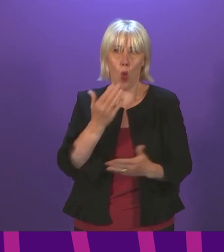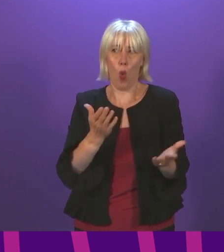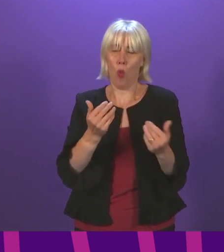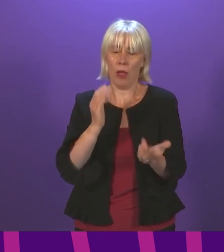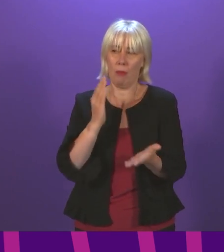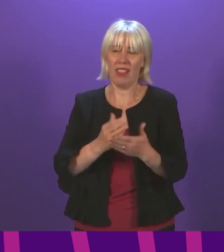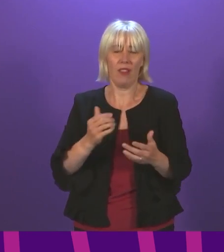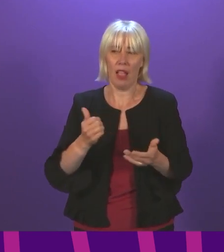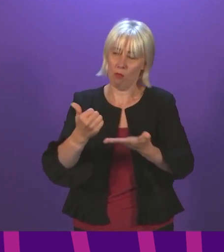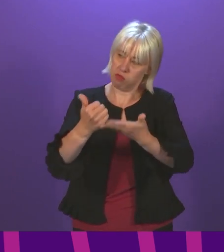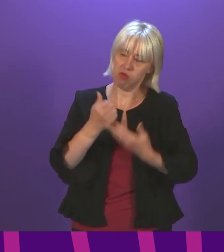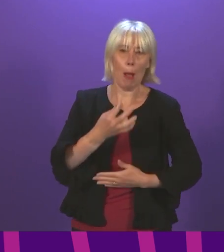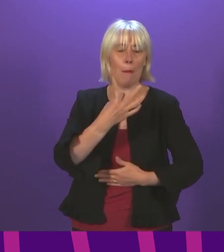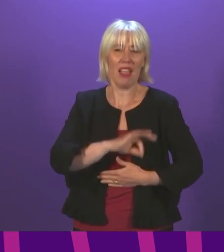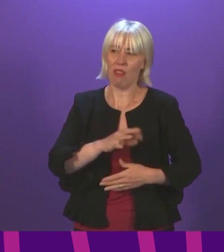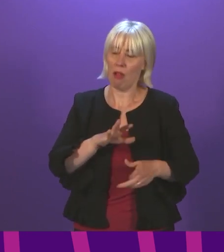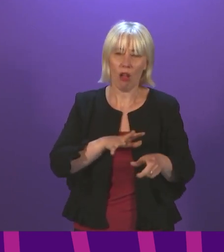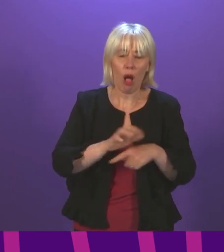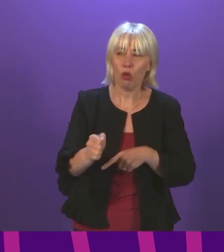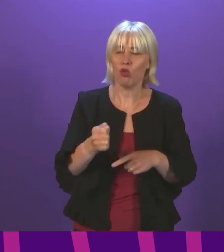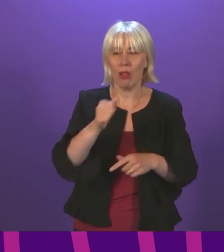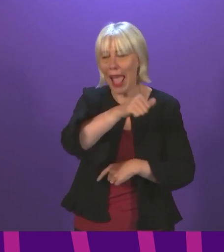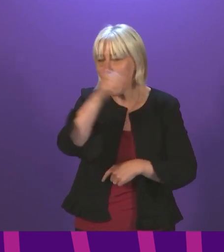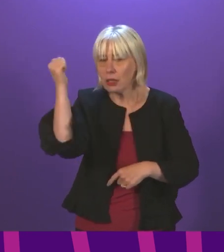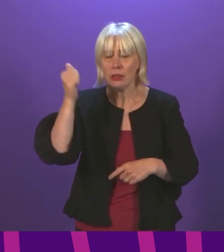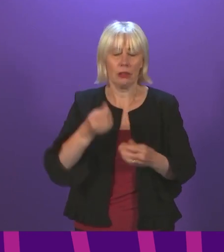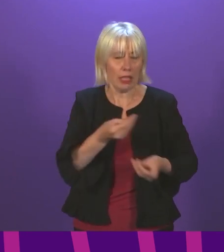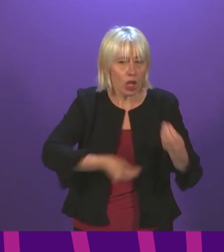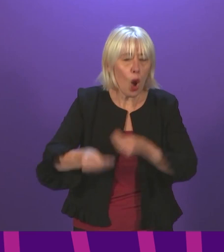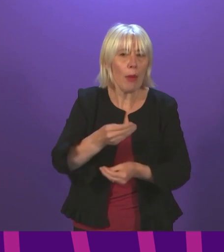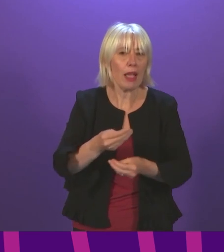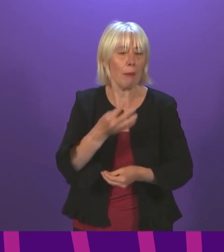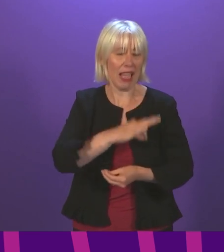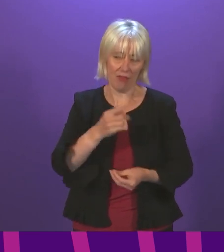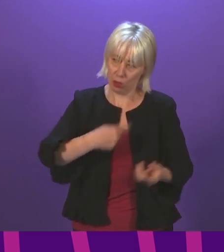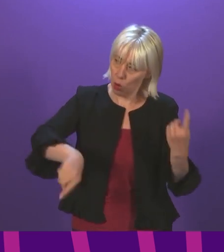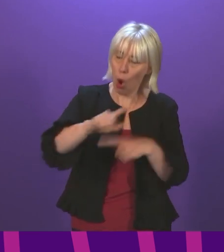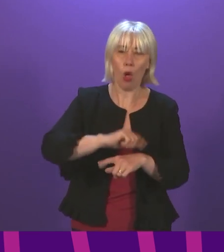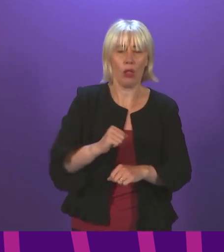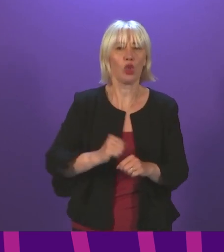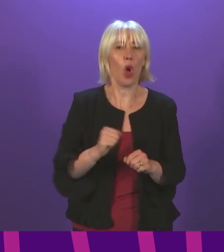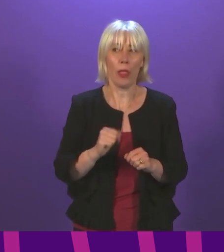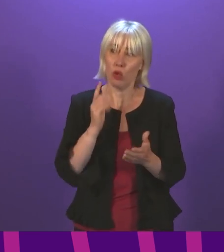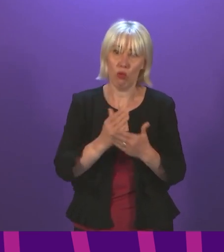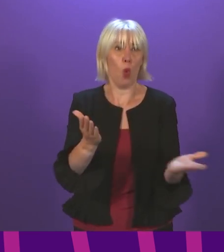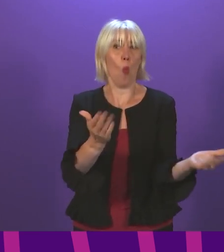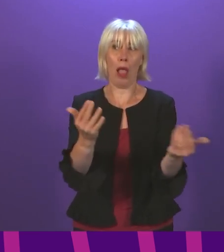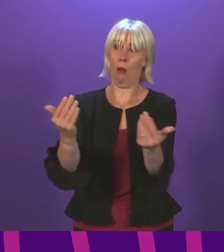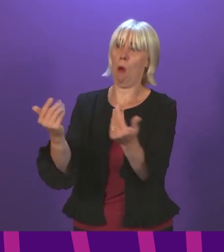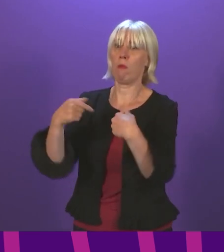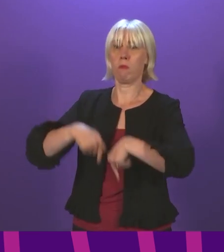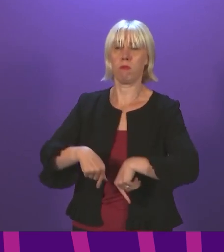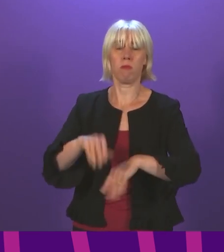significant cultural, economic and intellectual contribution to our universities and indeed to the whole country, and they are welcome here.